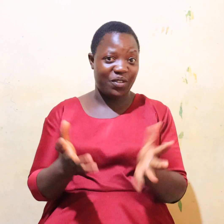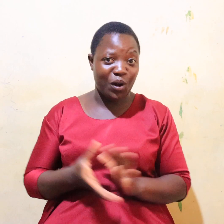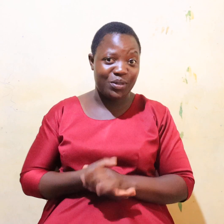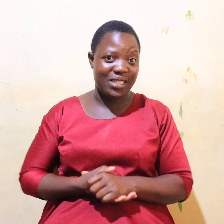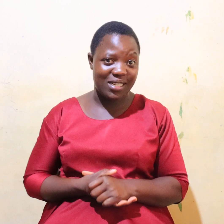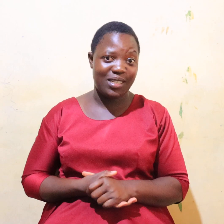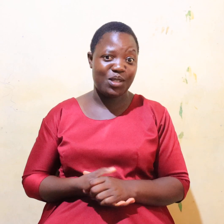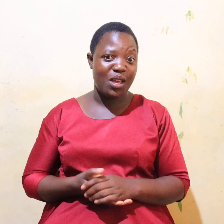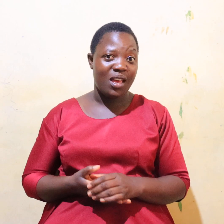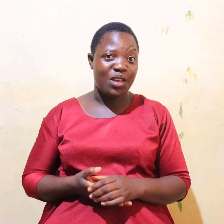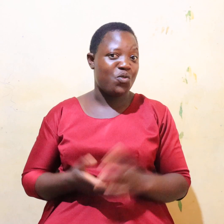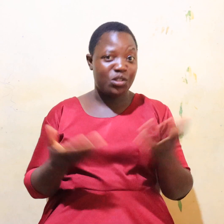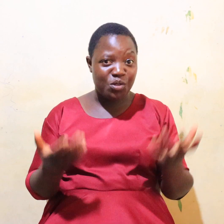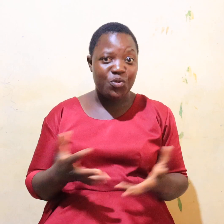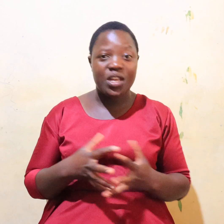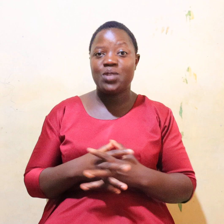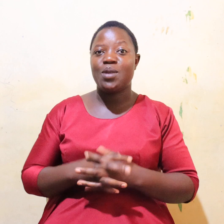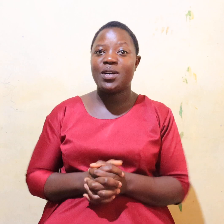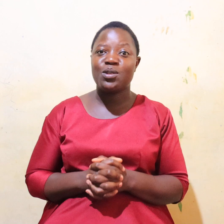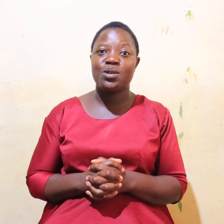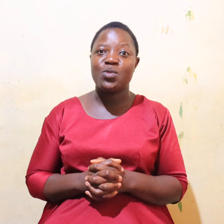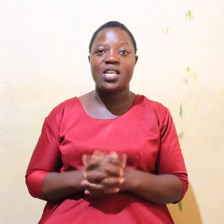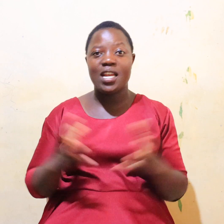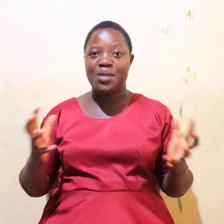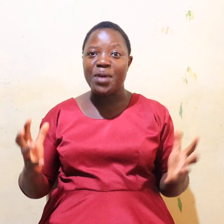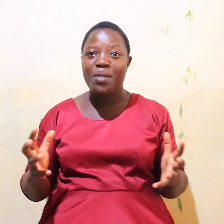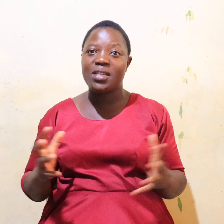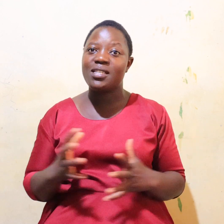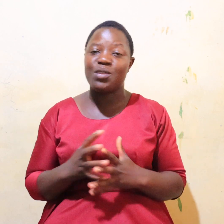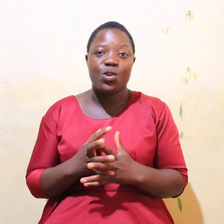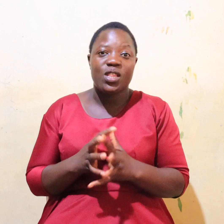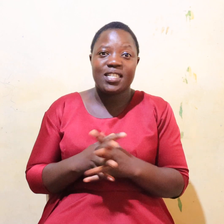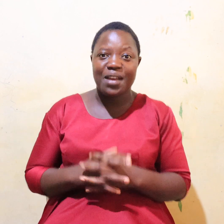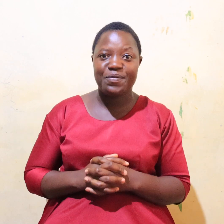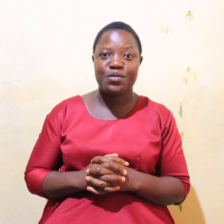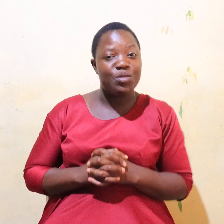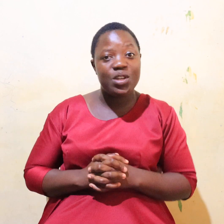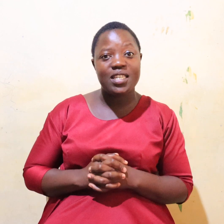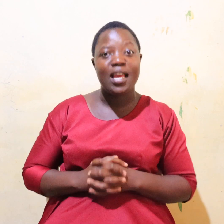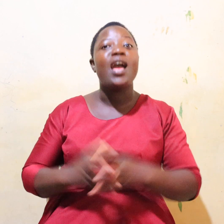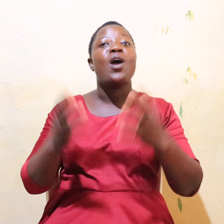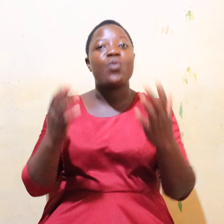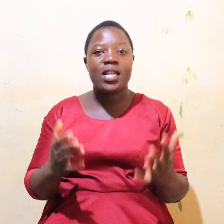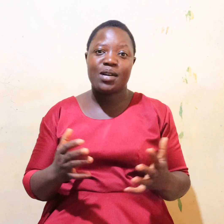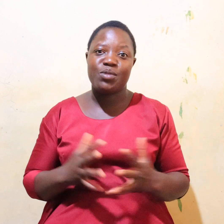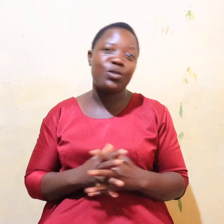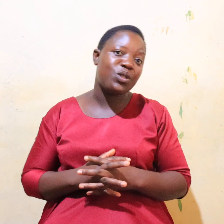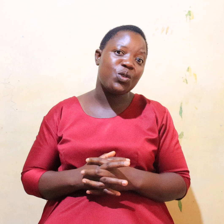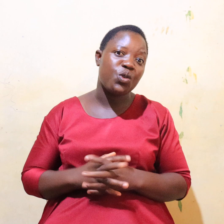developed interest. You want to communicate with a person with hearing impairment that we call the deaf community. Welcome because your